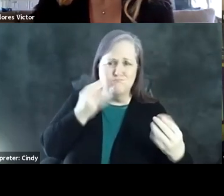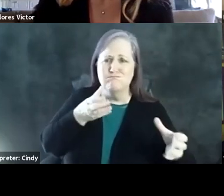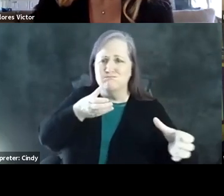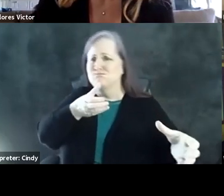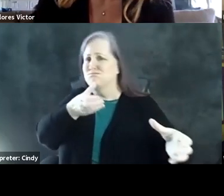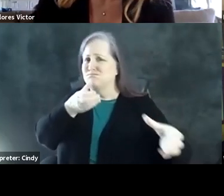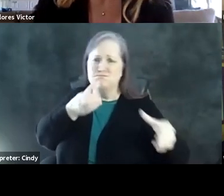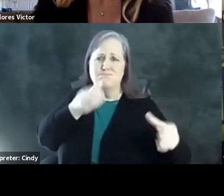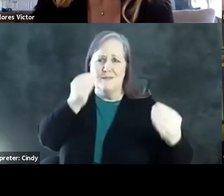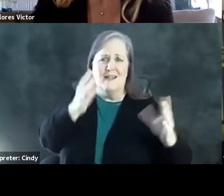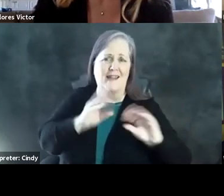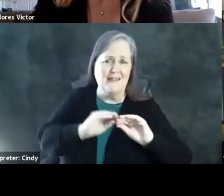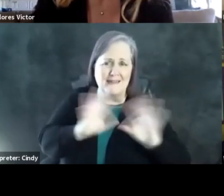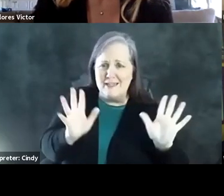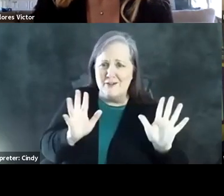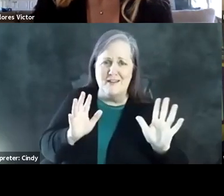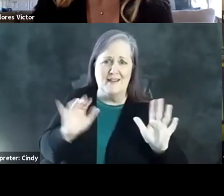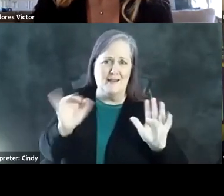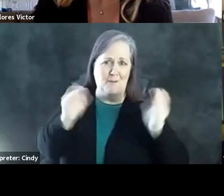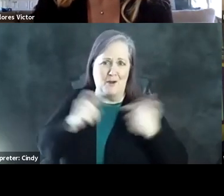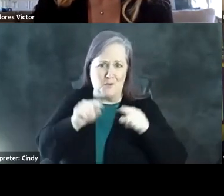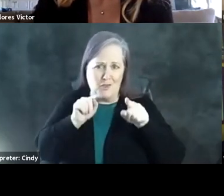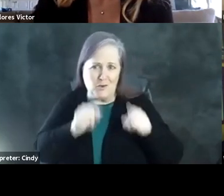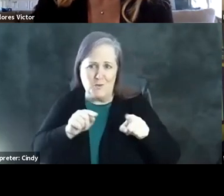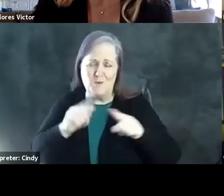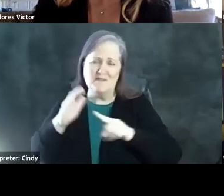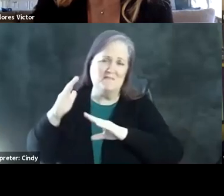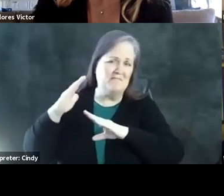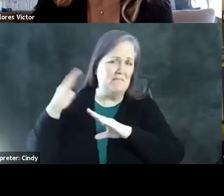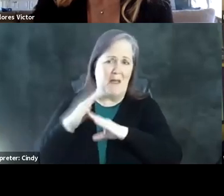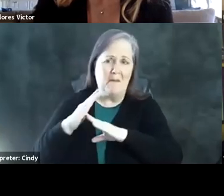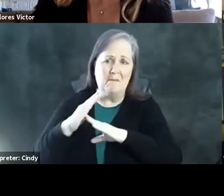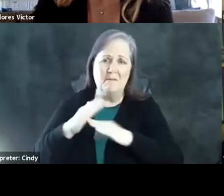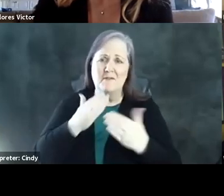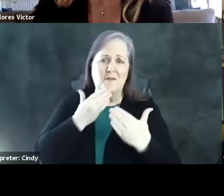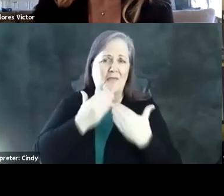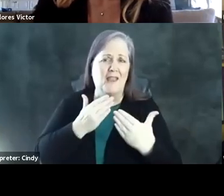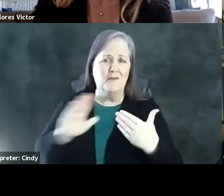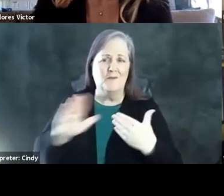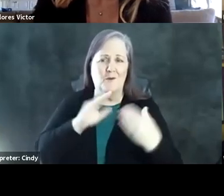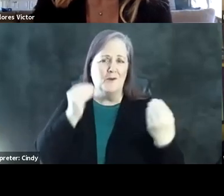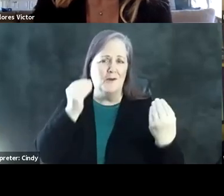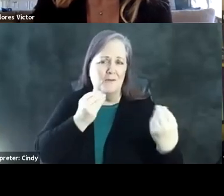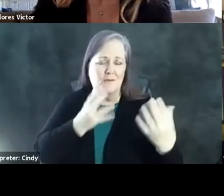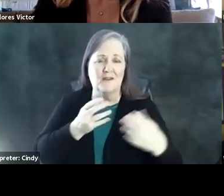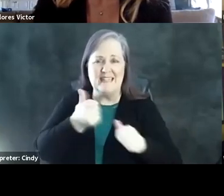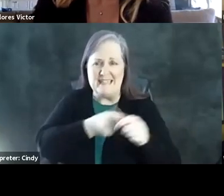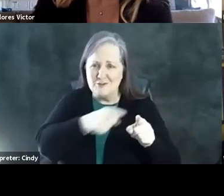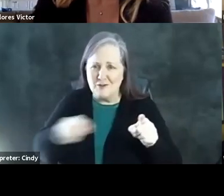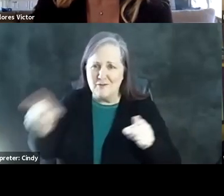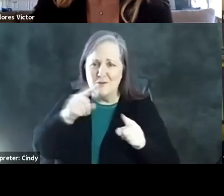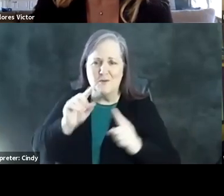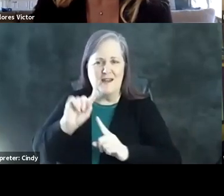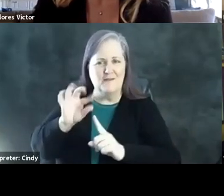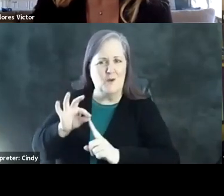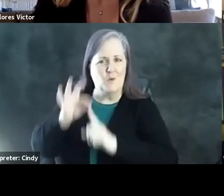one. And I thank you so much for your input. But each one of you contributed an original deep